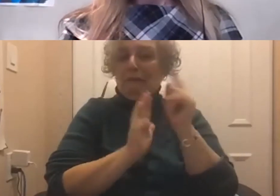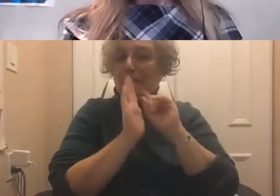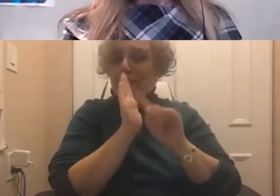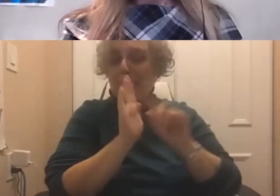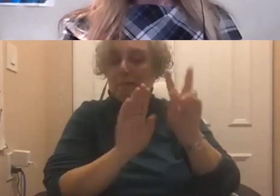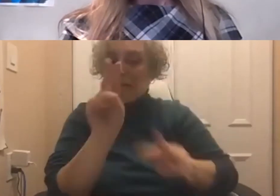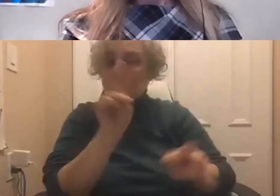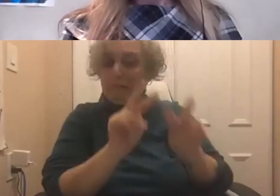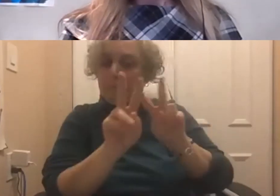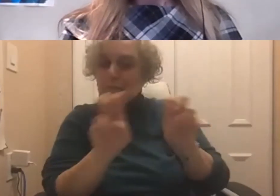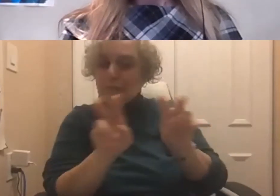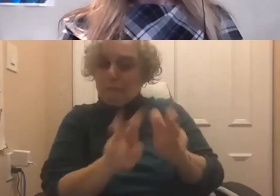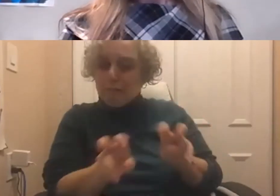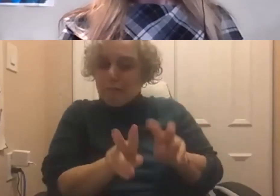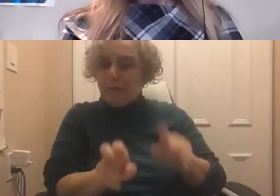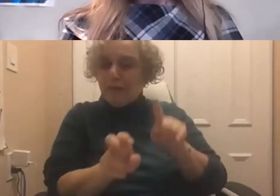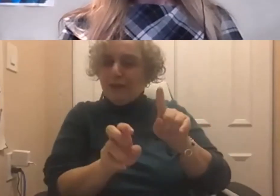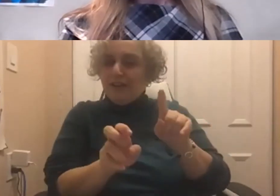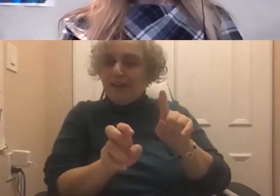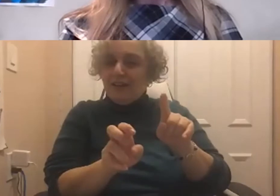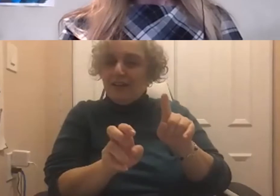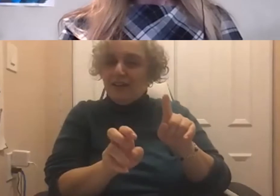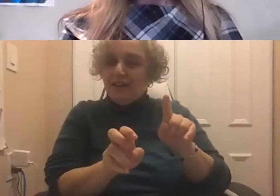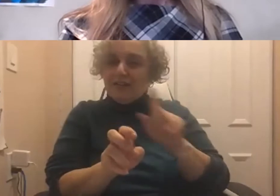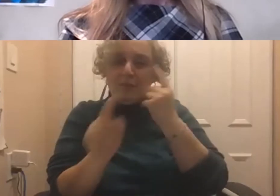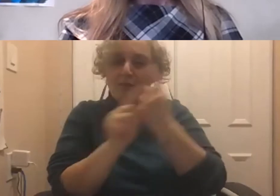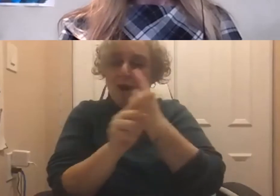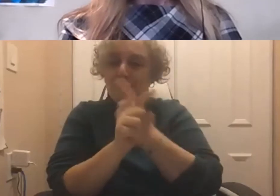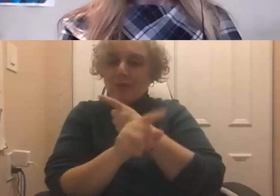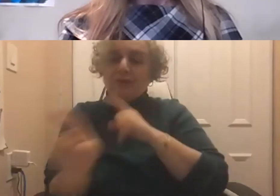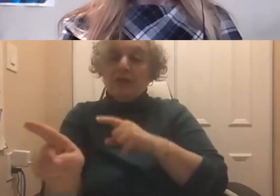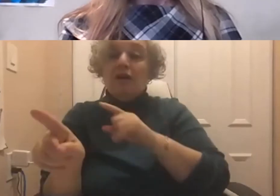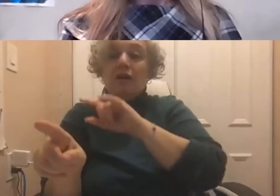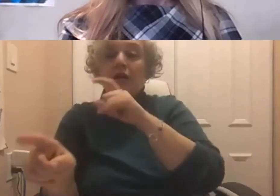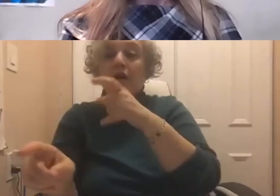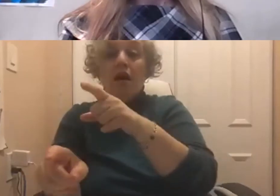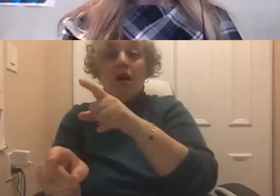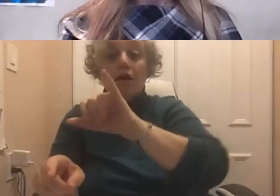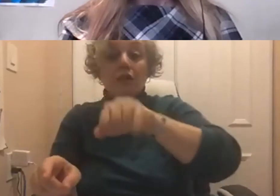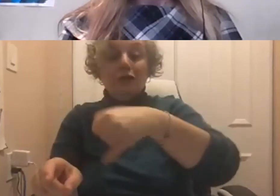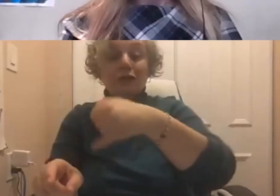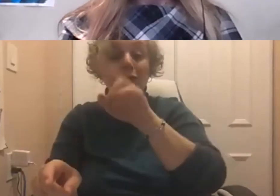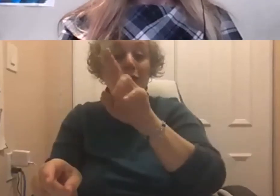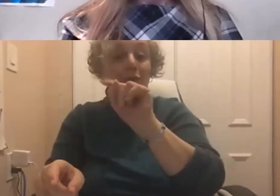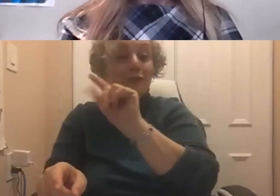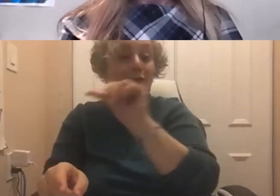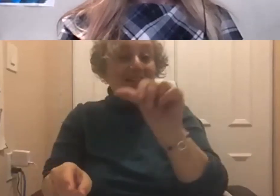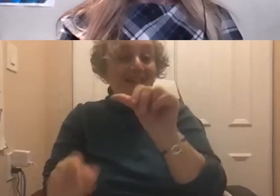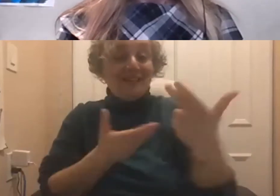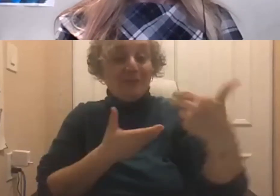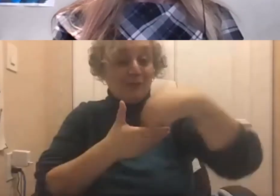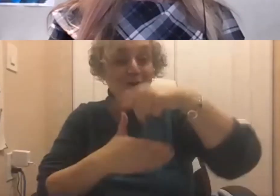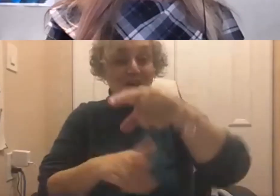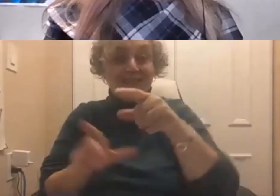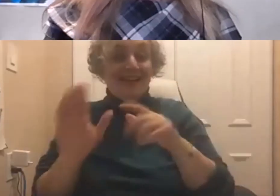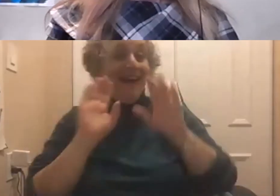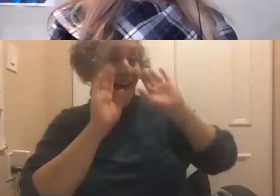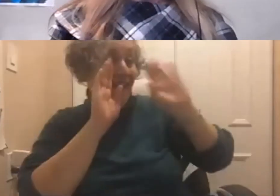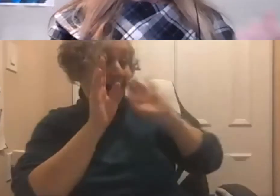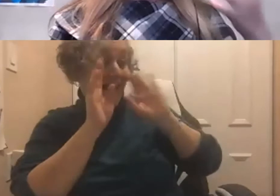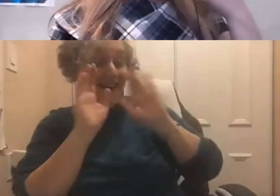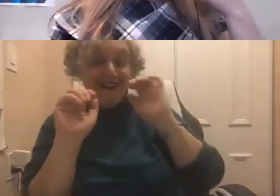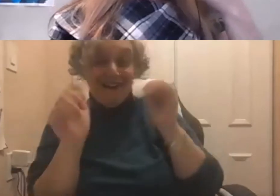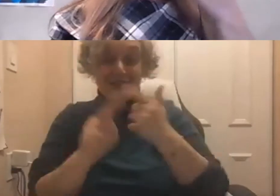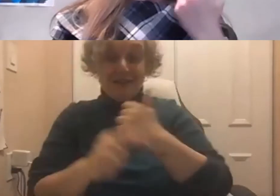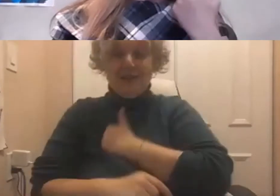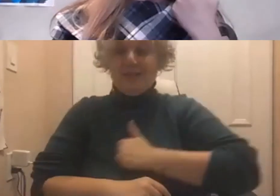an accurate or valid measure. Yuta has joined us. don't know if you see that. Hello, Yuta. Hi there. Apologies.